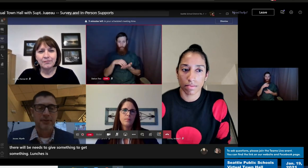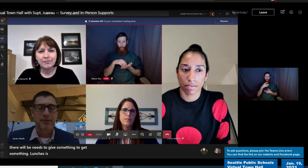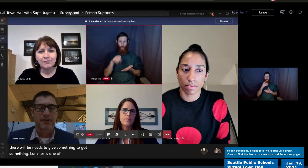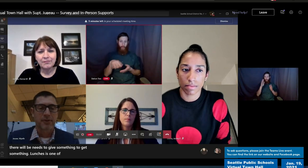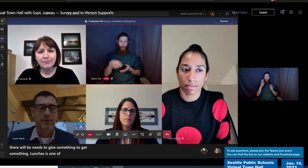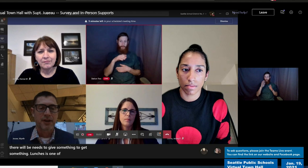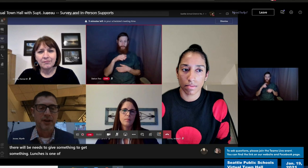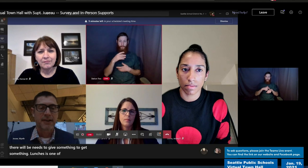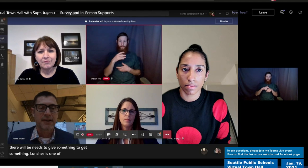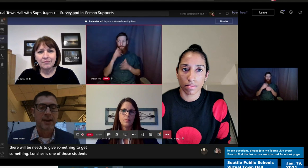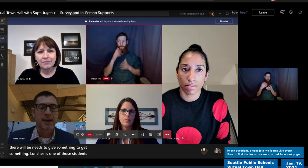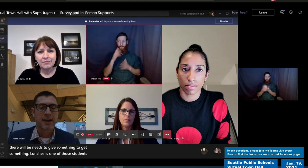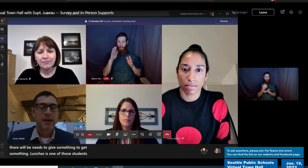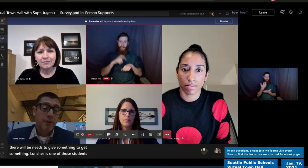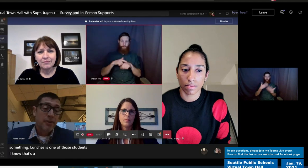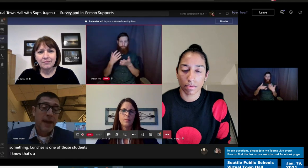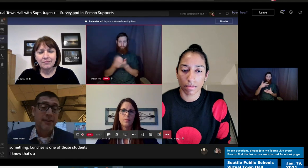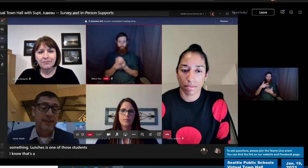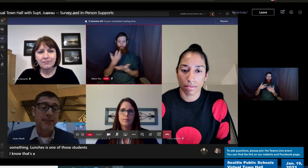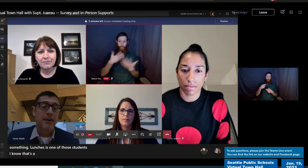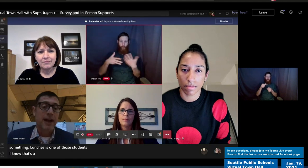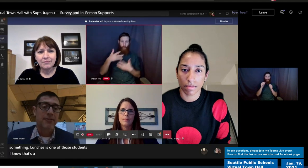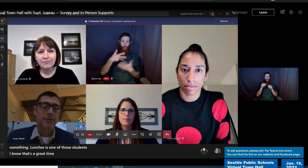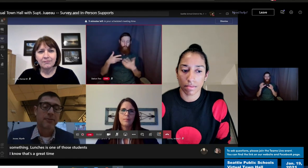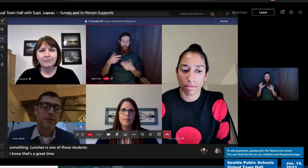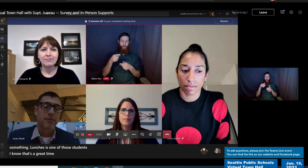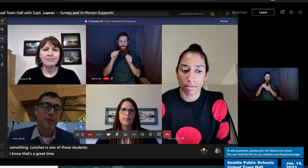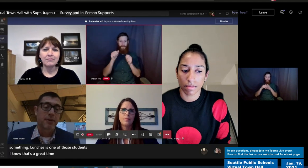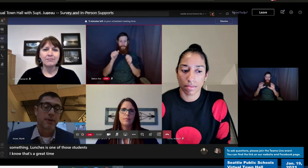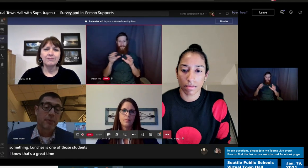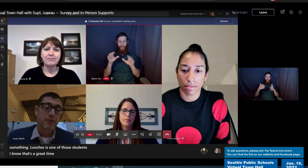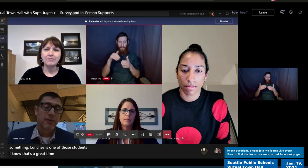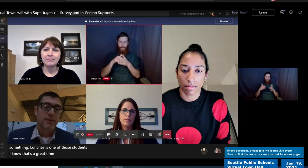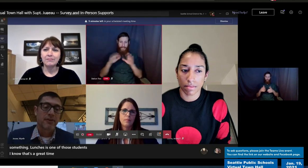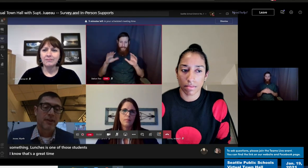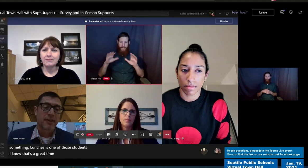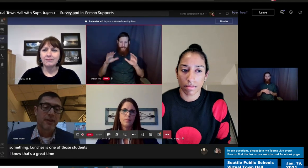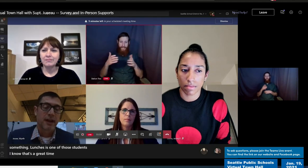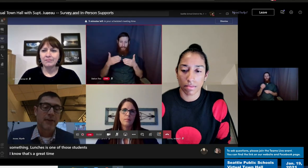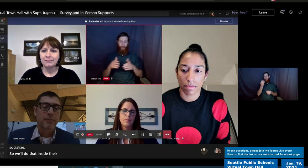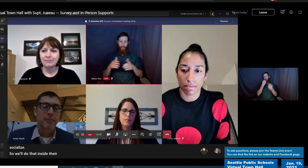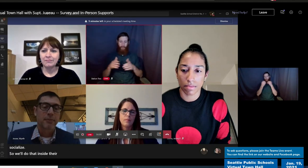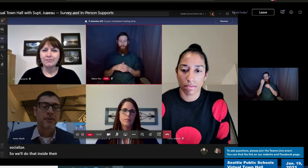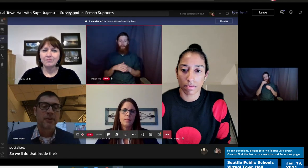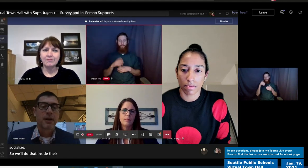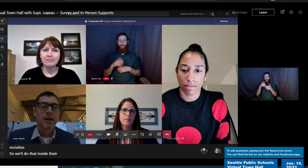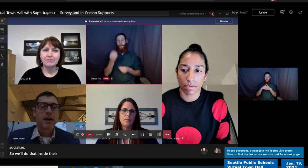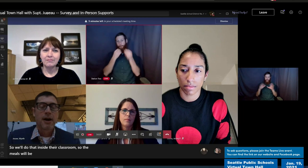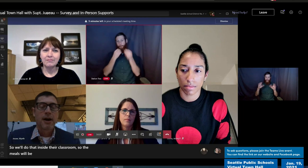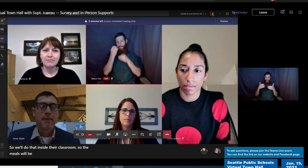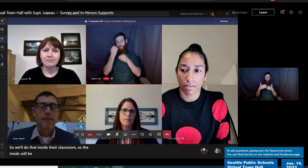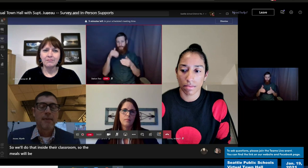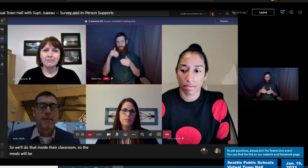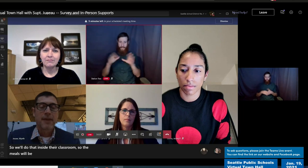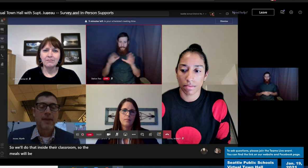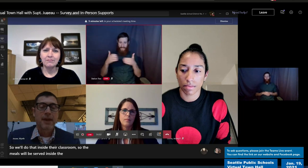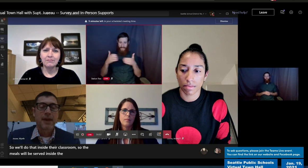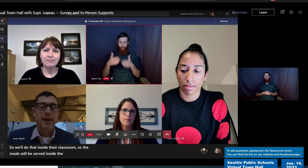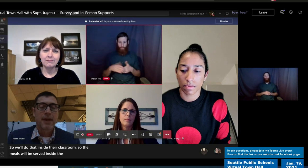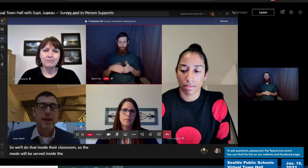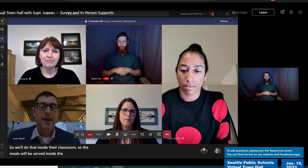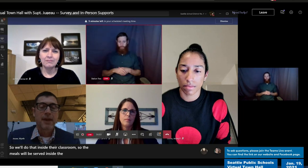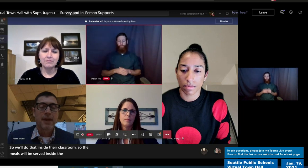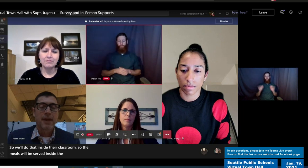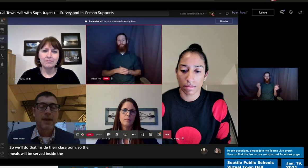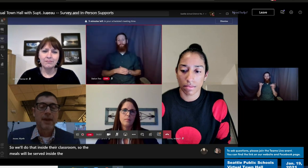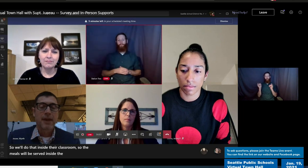socialize. So they'll able to do that inside their classrooms. So the meals will be served inside the classrooms. And then recess